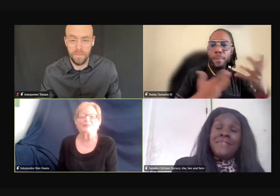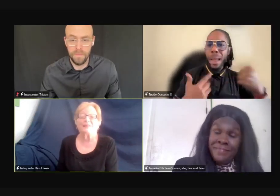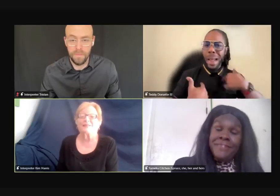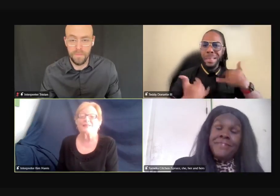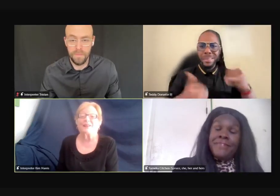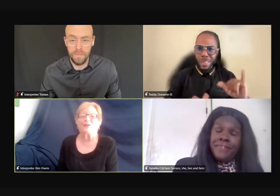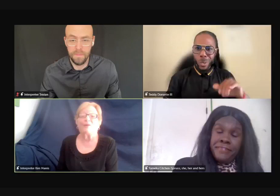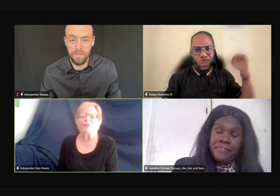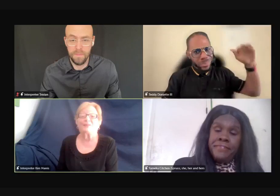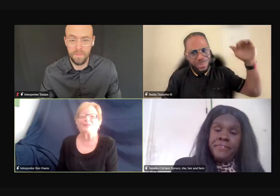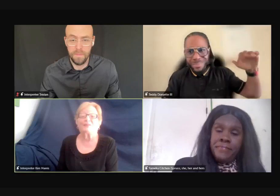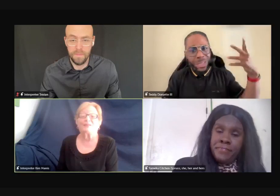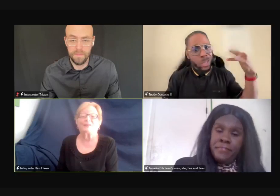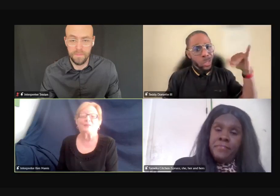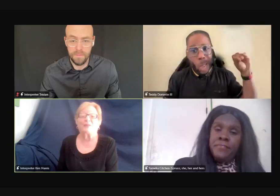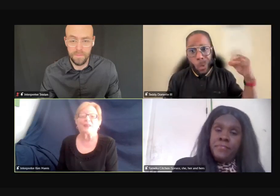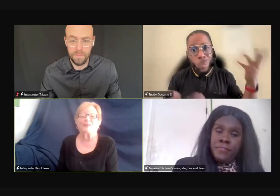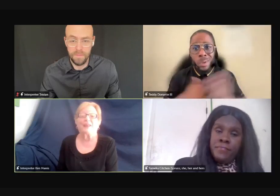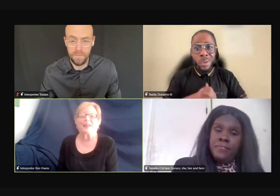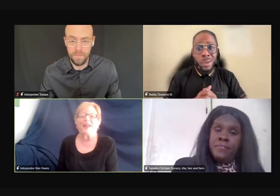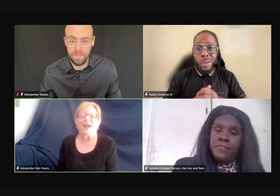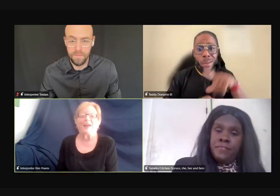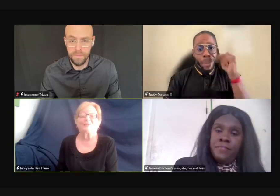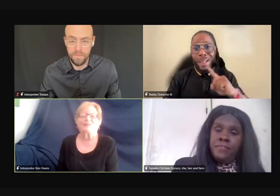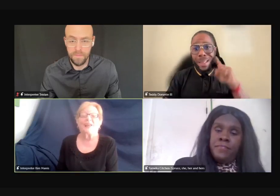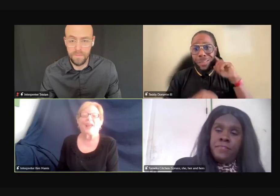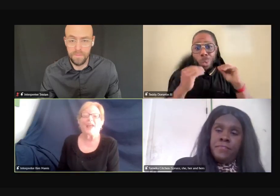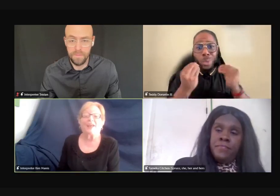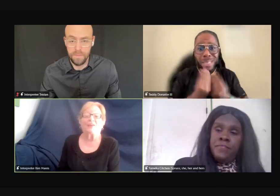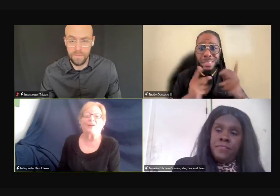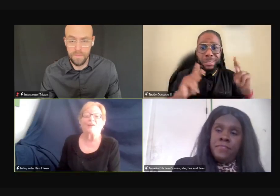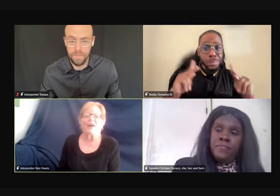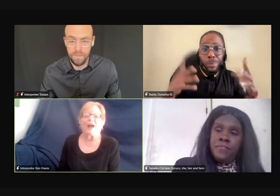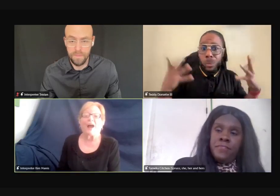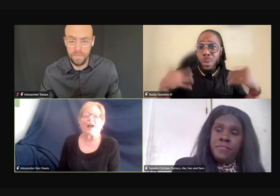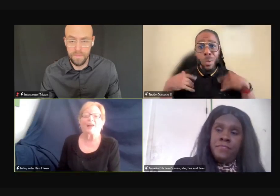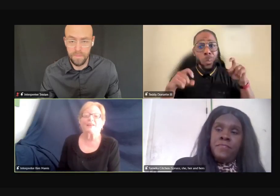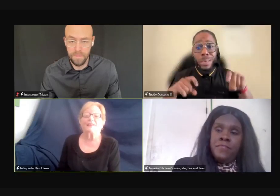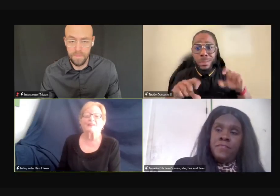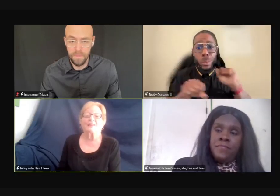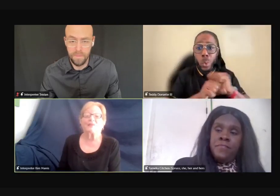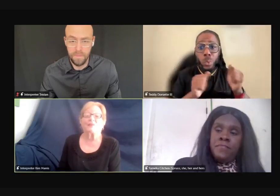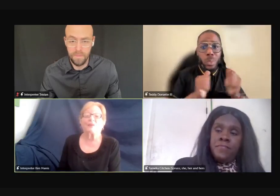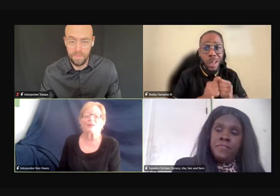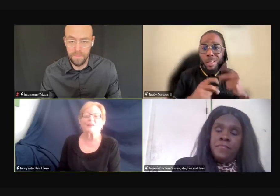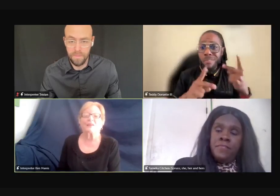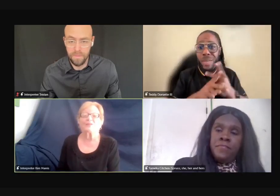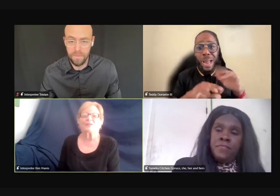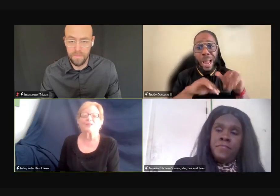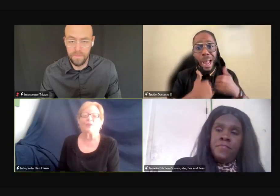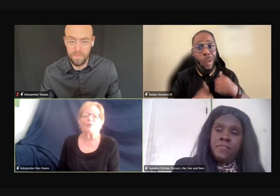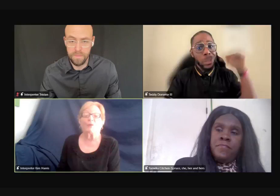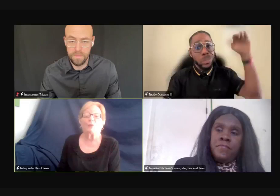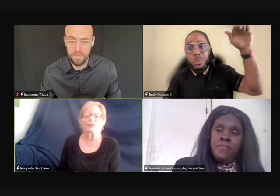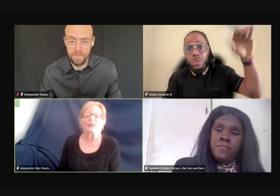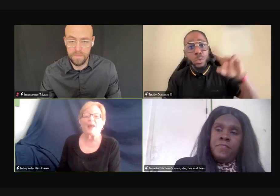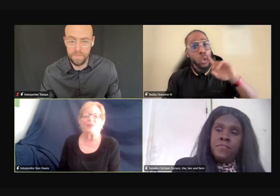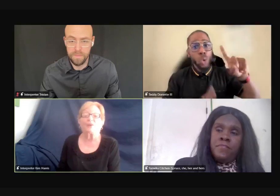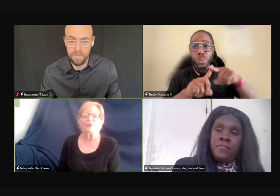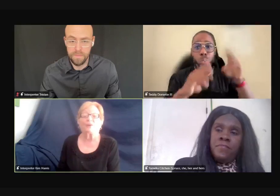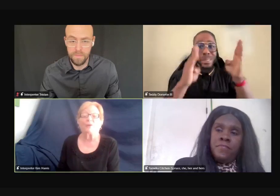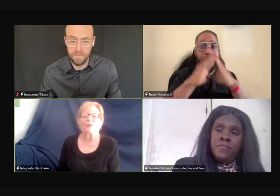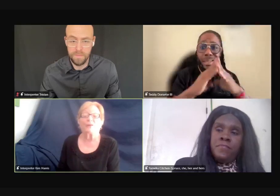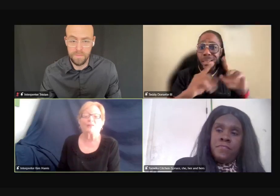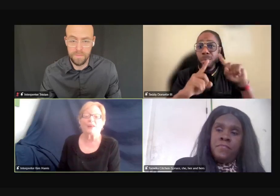own business. I know I've had to do that same kind of thing. I have to say, hey, you know, this is a deaf organization. You know, we can work